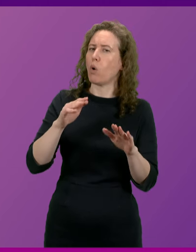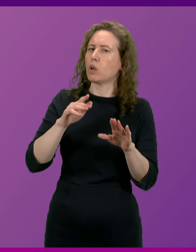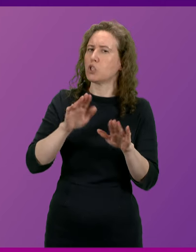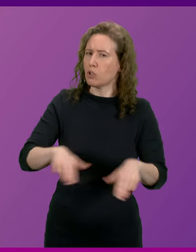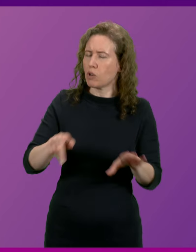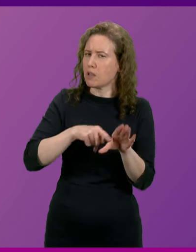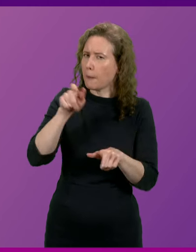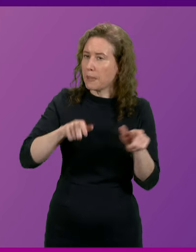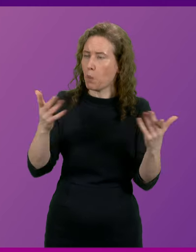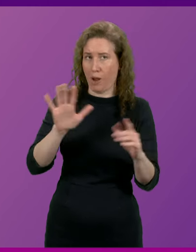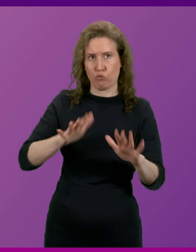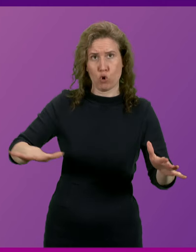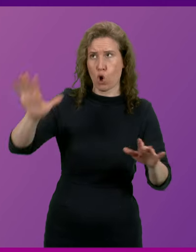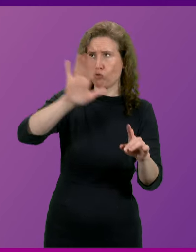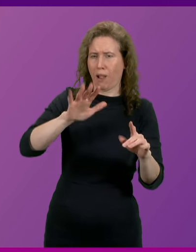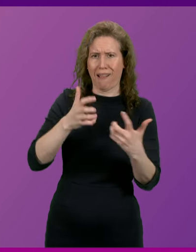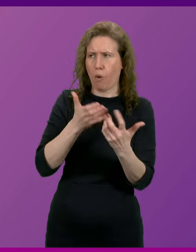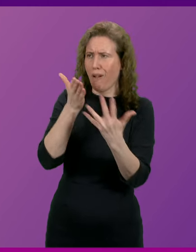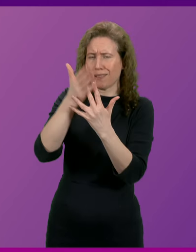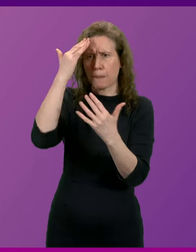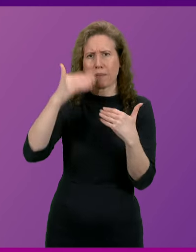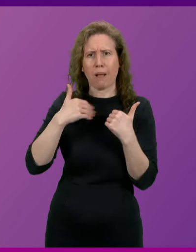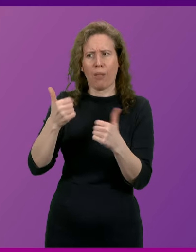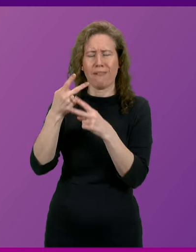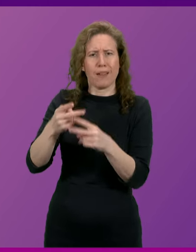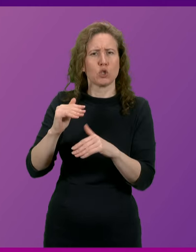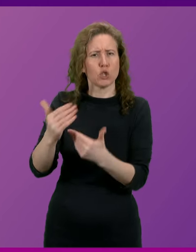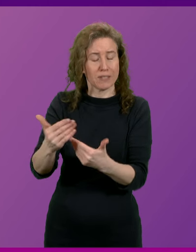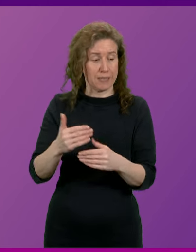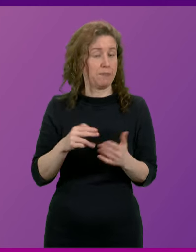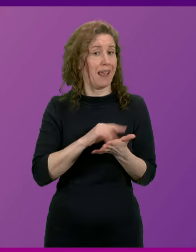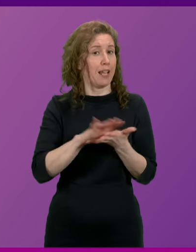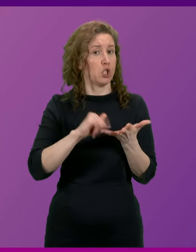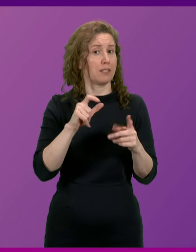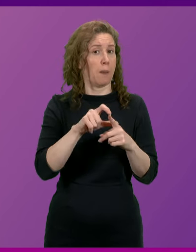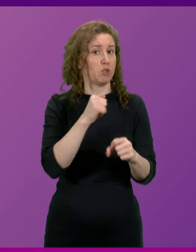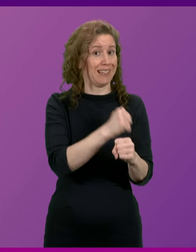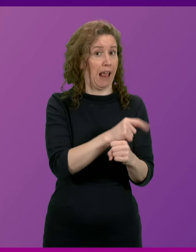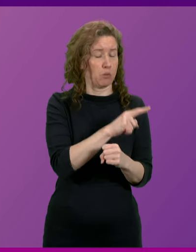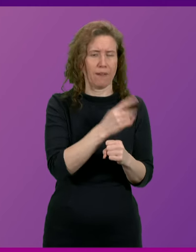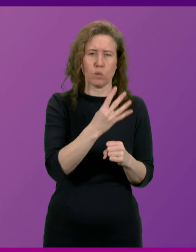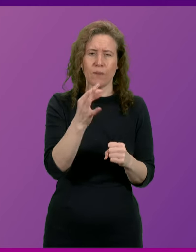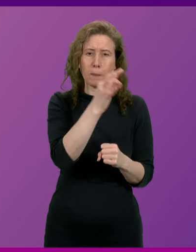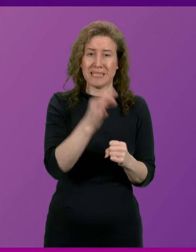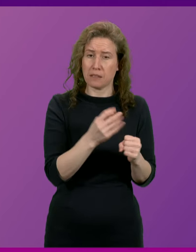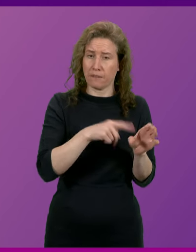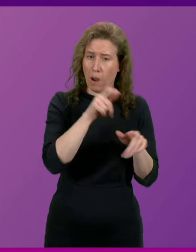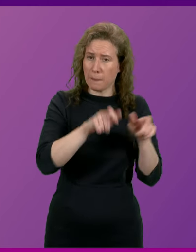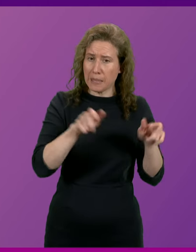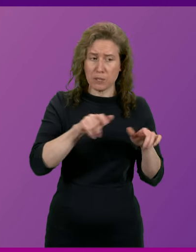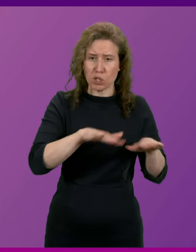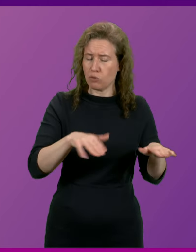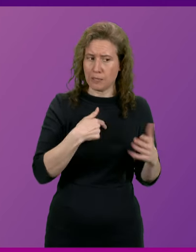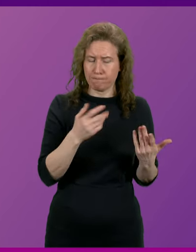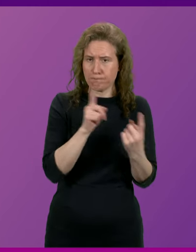rural Scotland when accessing mental health care services. In NHS Dumfries and Galloway some 44% of children and young people were not seen